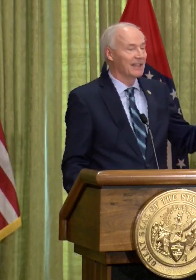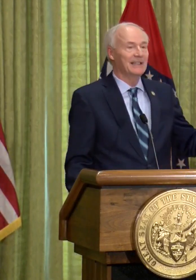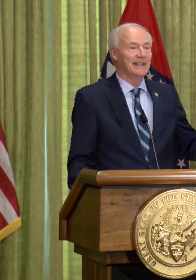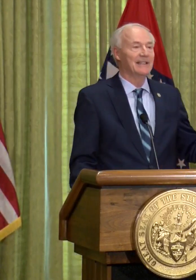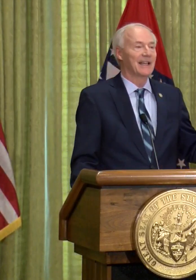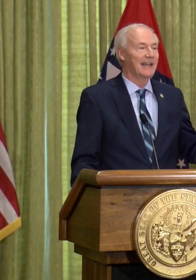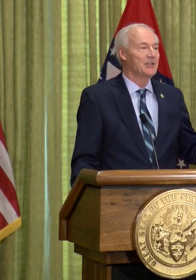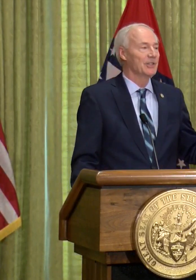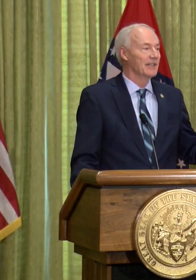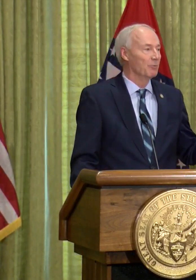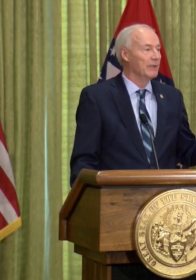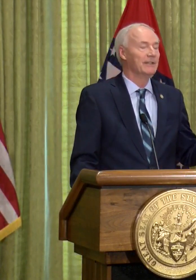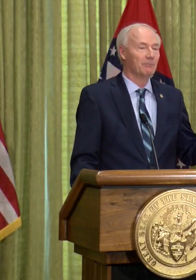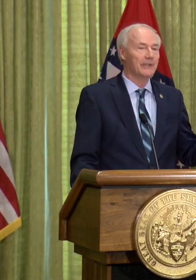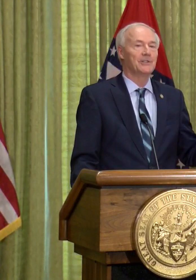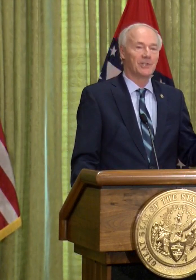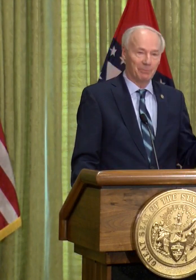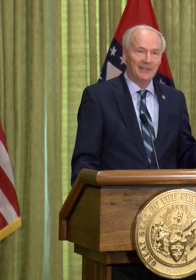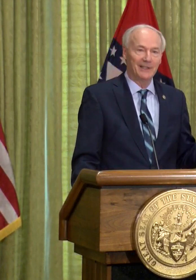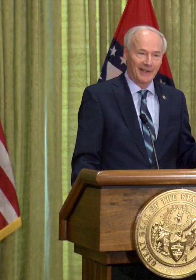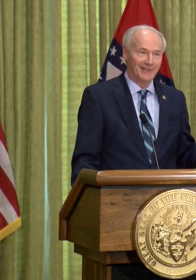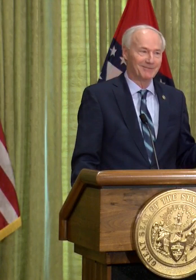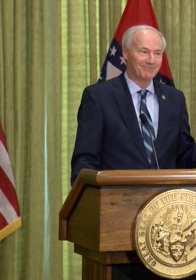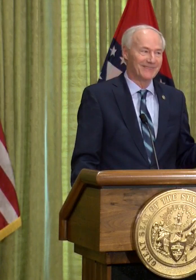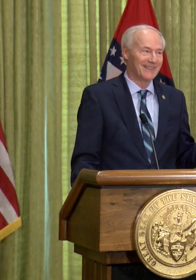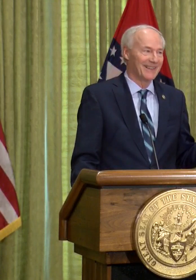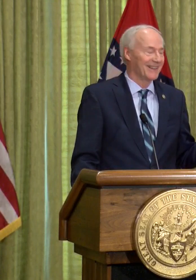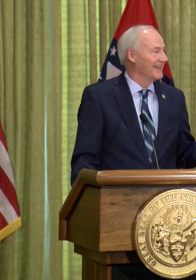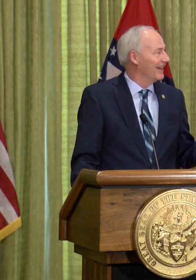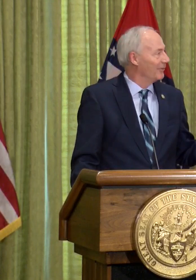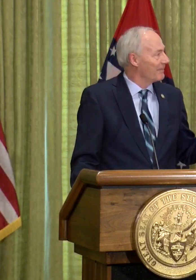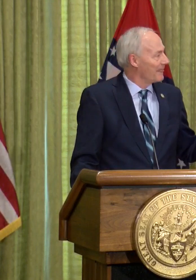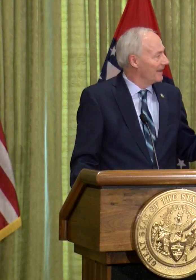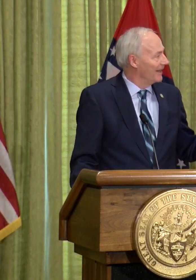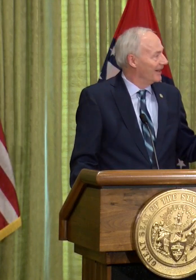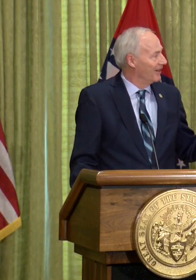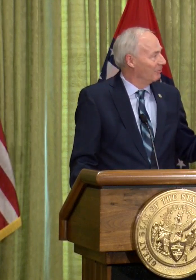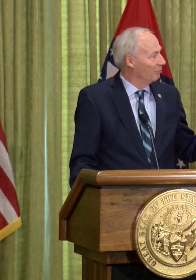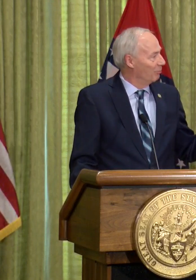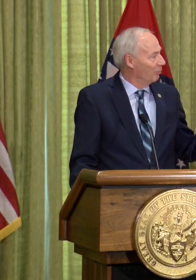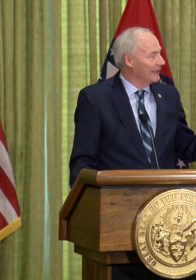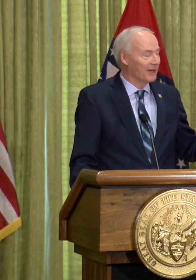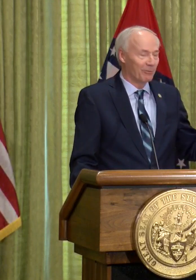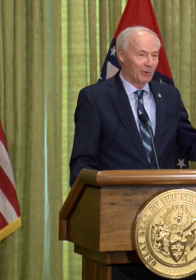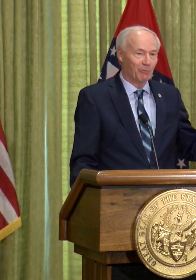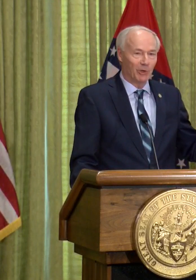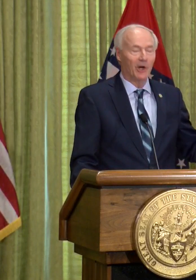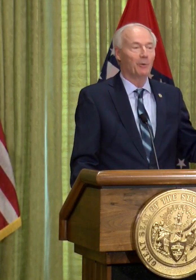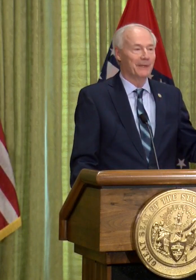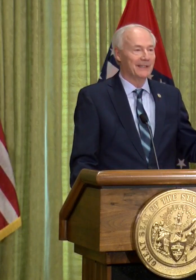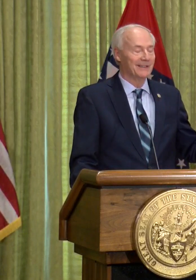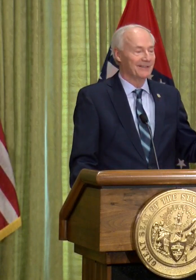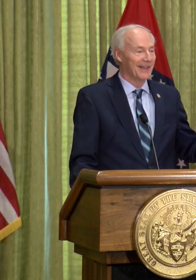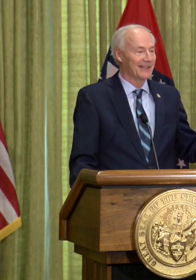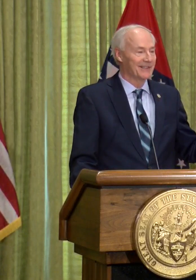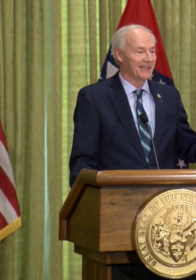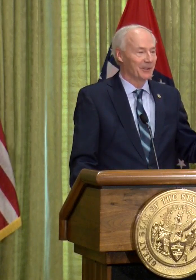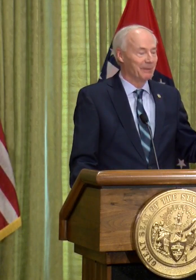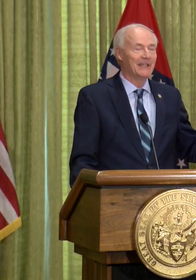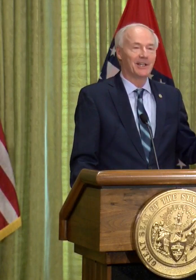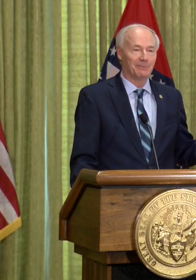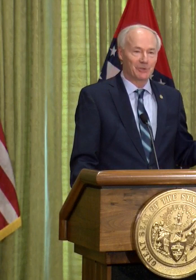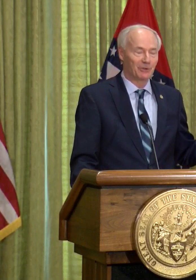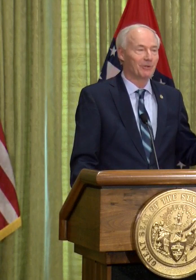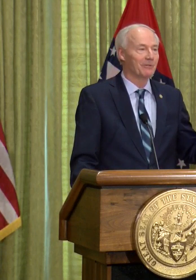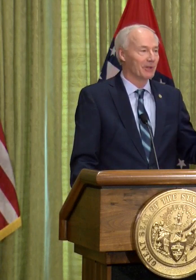there's not any indication that we have reached the peak yet. Now, we're hoping that